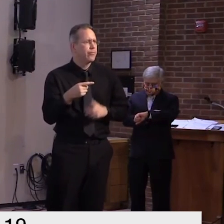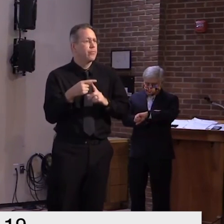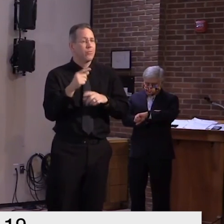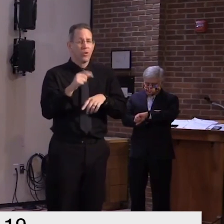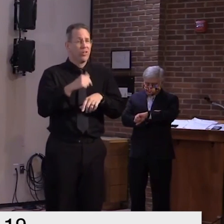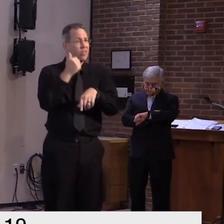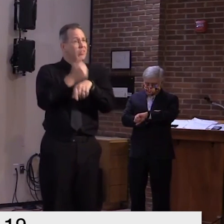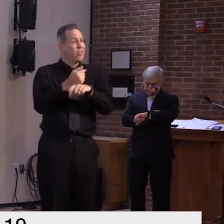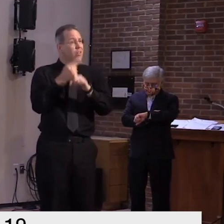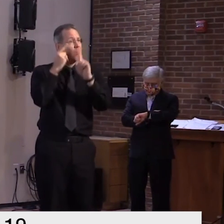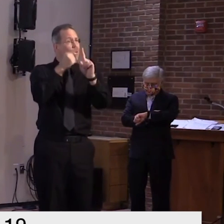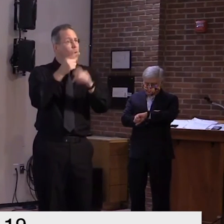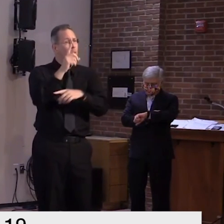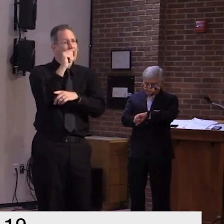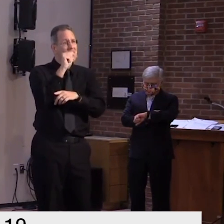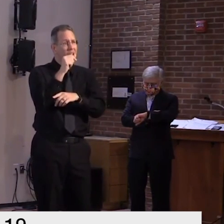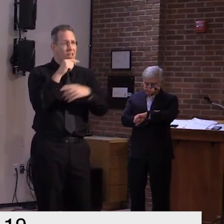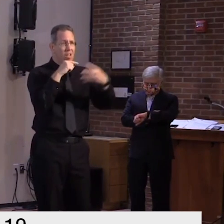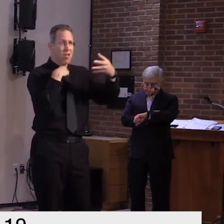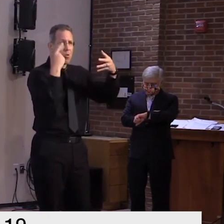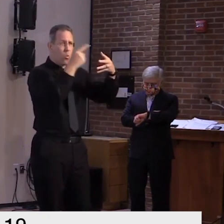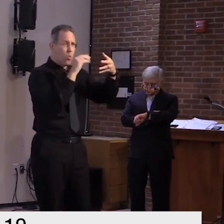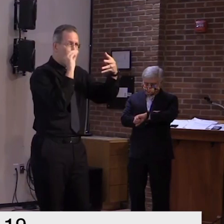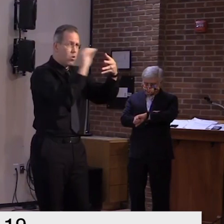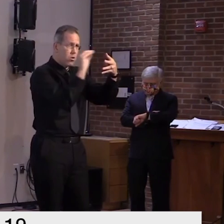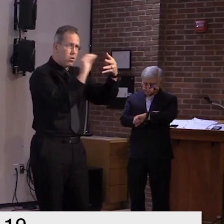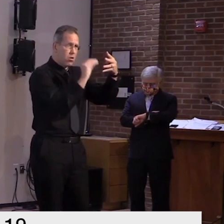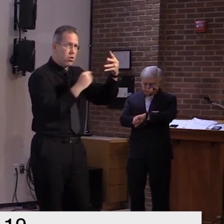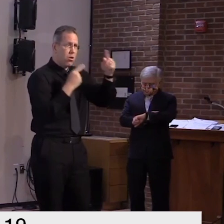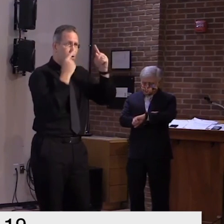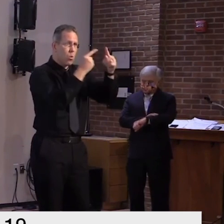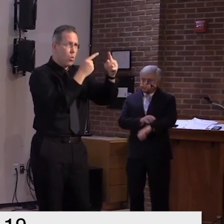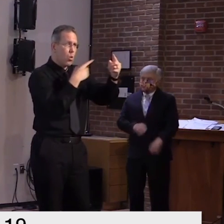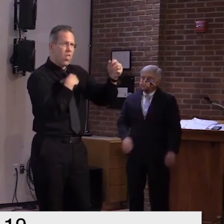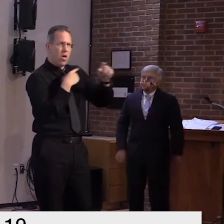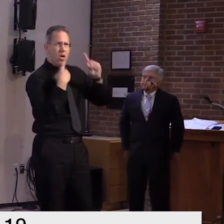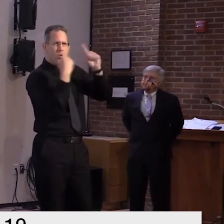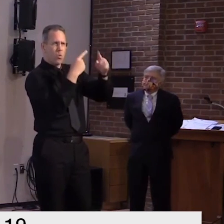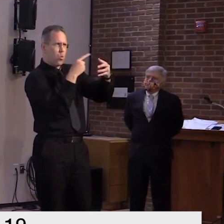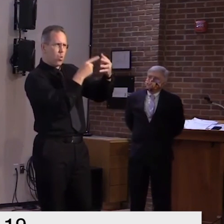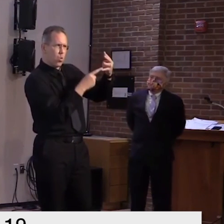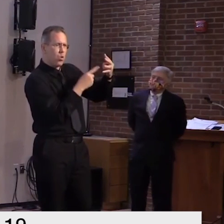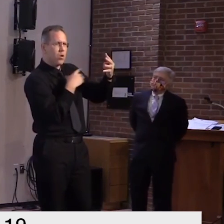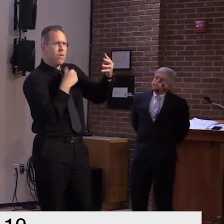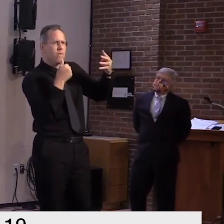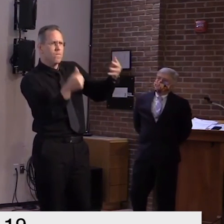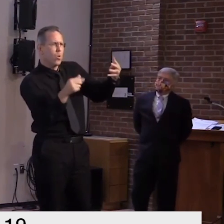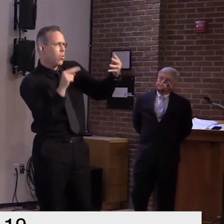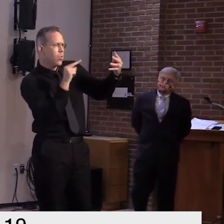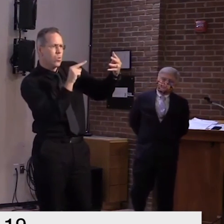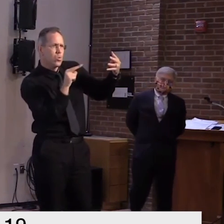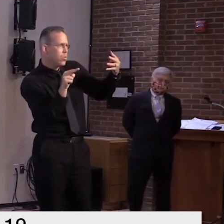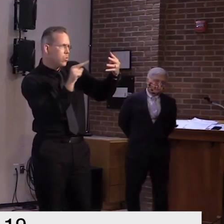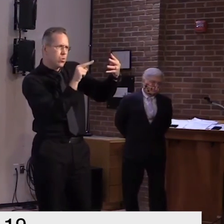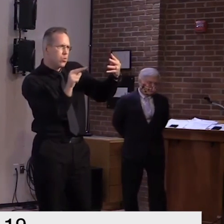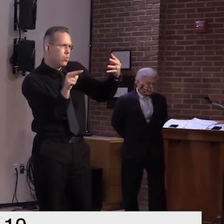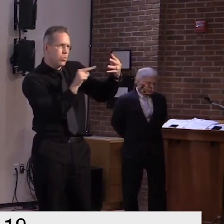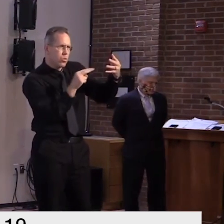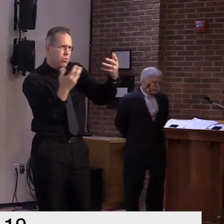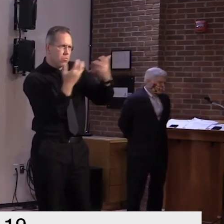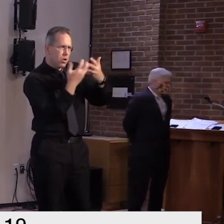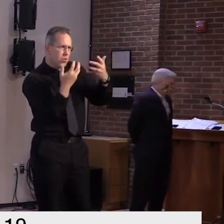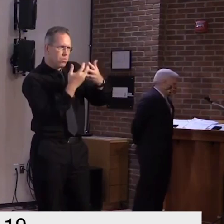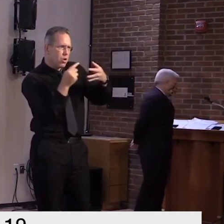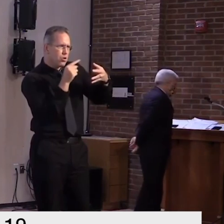we're being very consistent so if we're consistent and we say that we have maybe a threshold of four or five